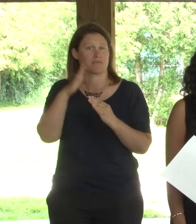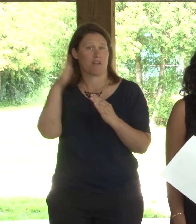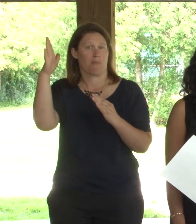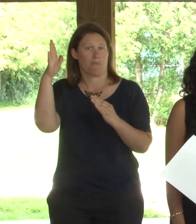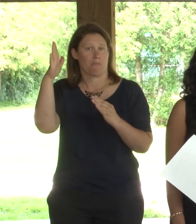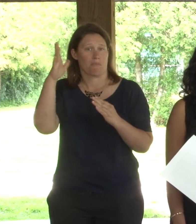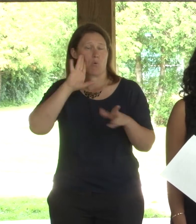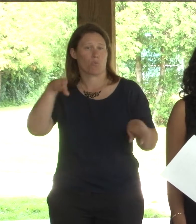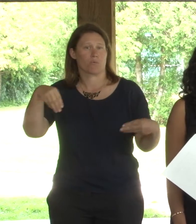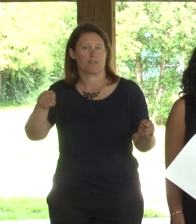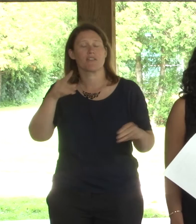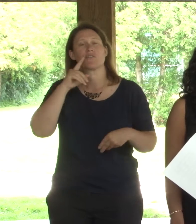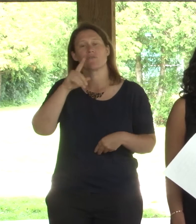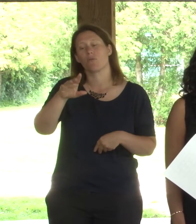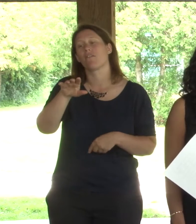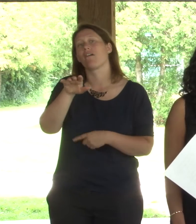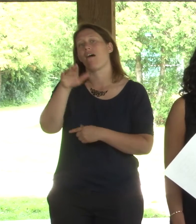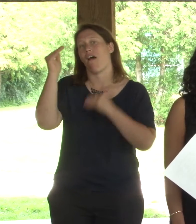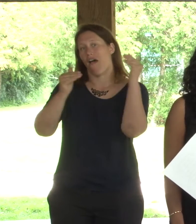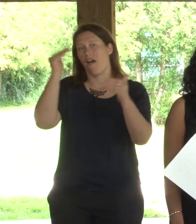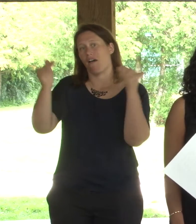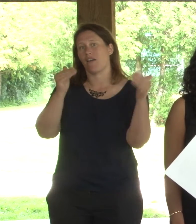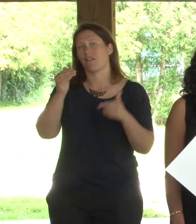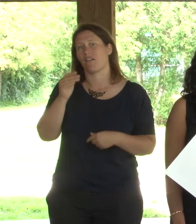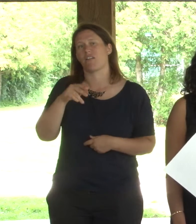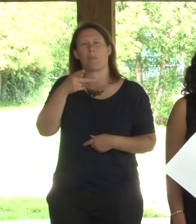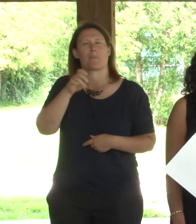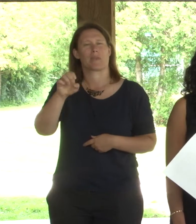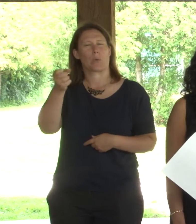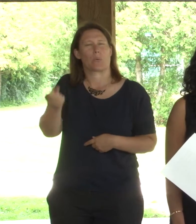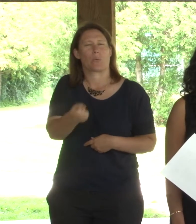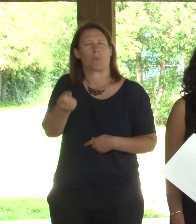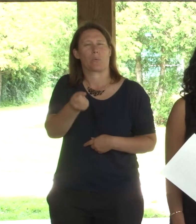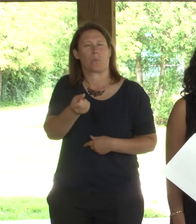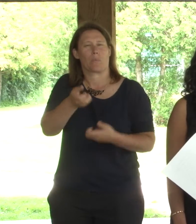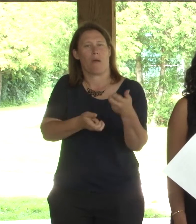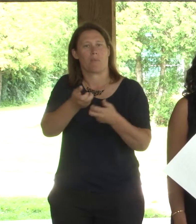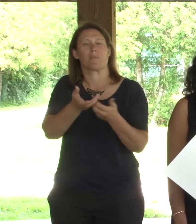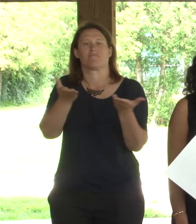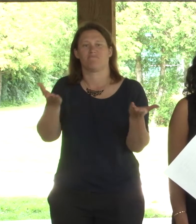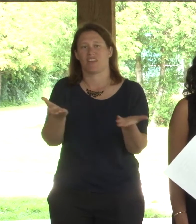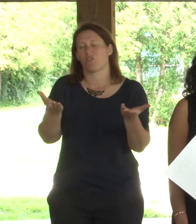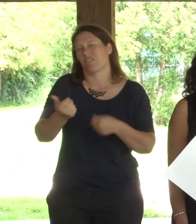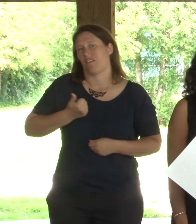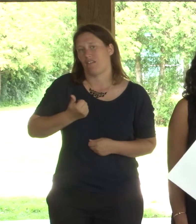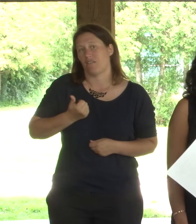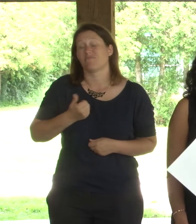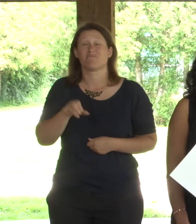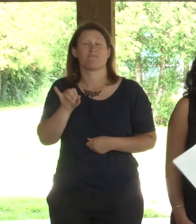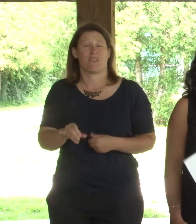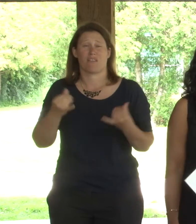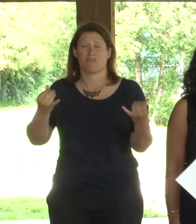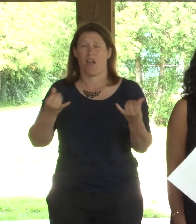incontinence product in Canada. Adult incontinence is a growing issue lately and we want to address that and we